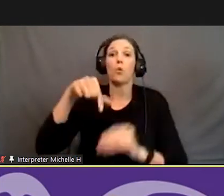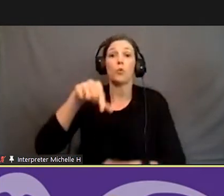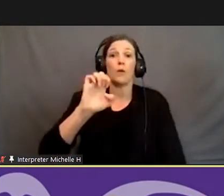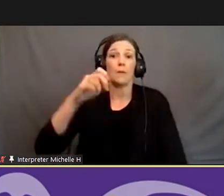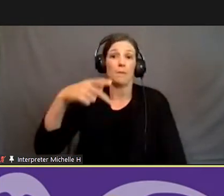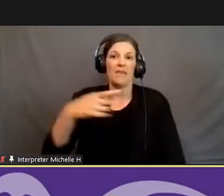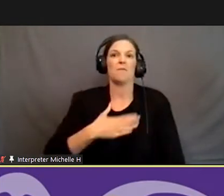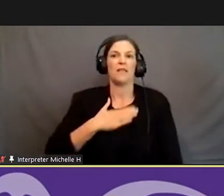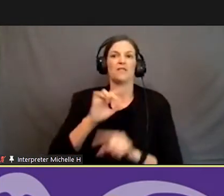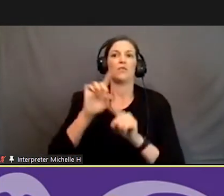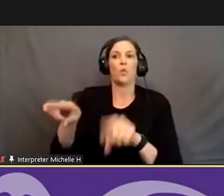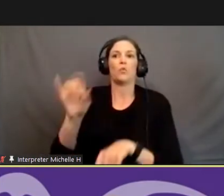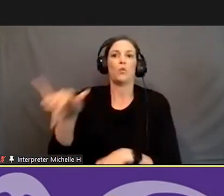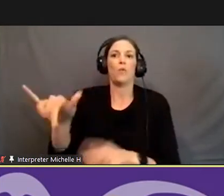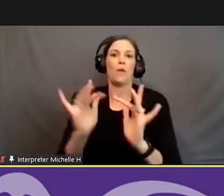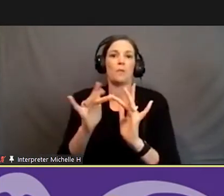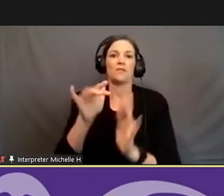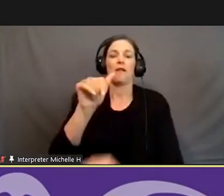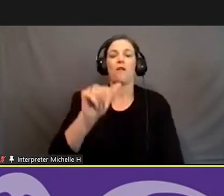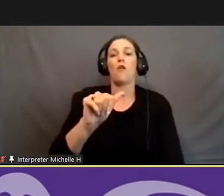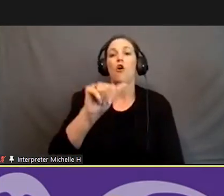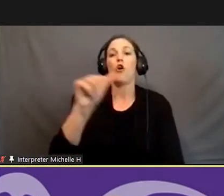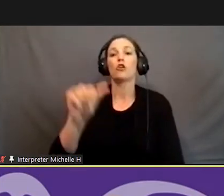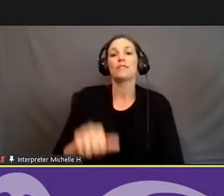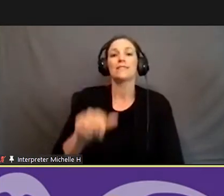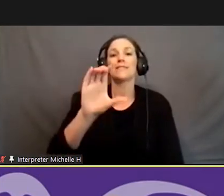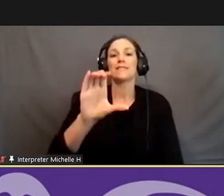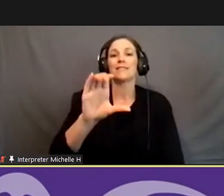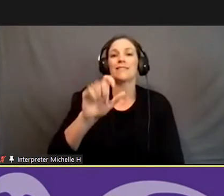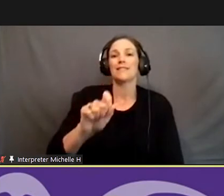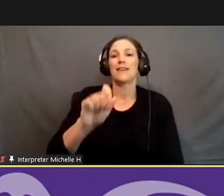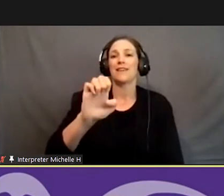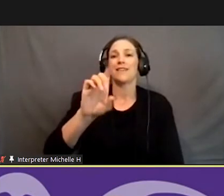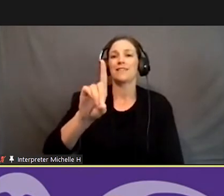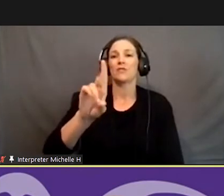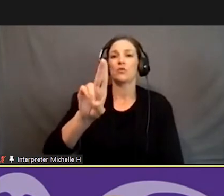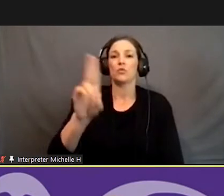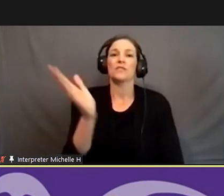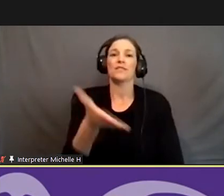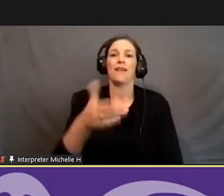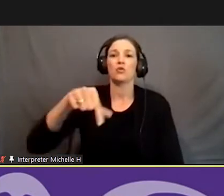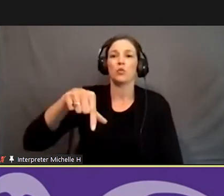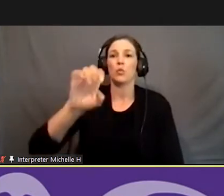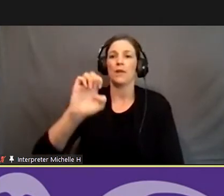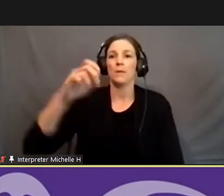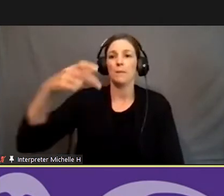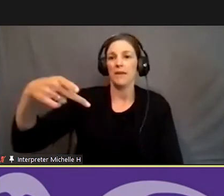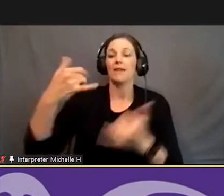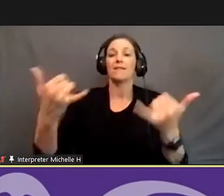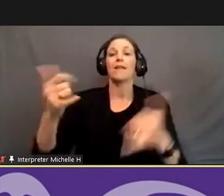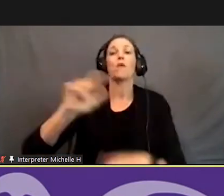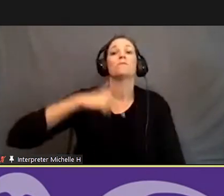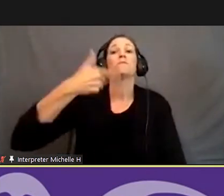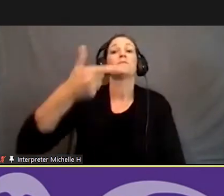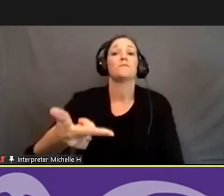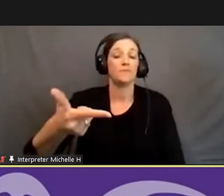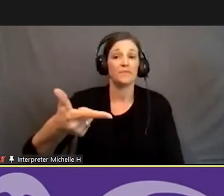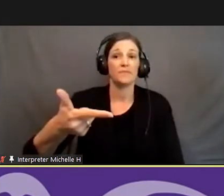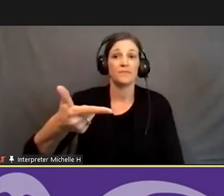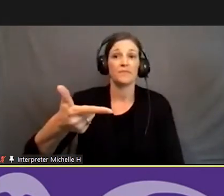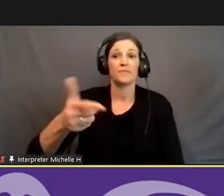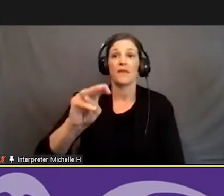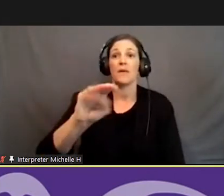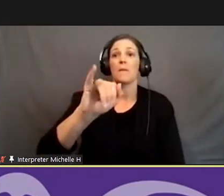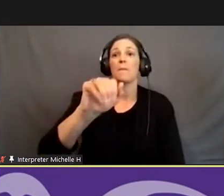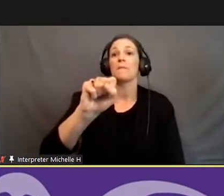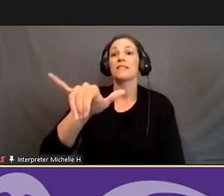visit that website, austincc.edu backslash QEP. Now, I'm going to turn it over to Missy